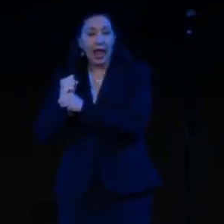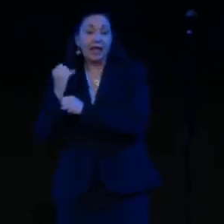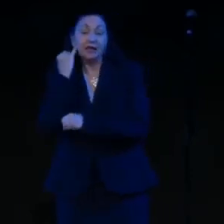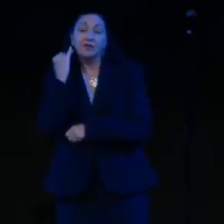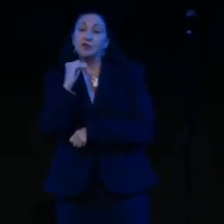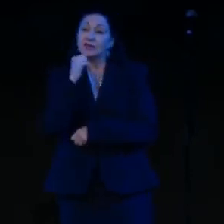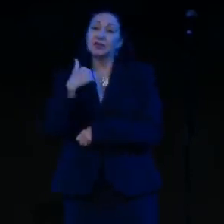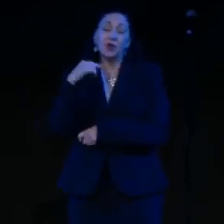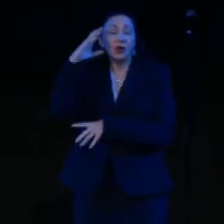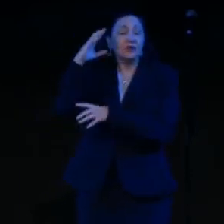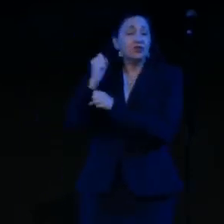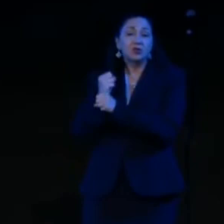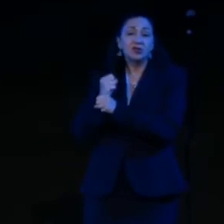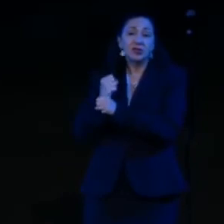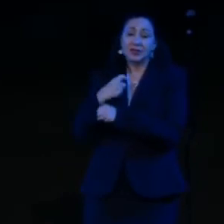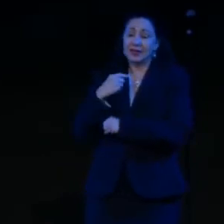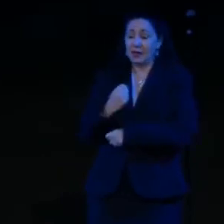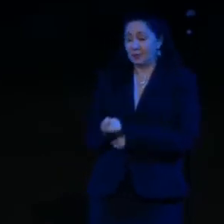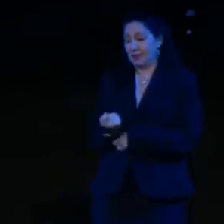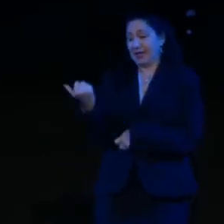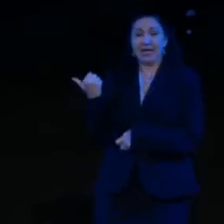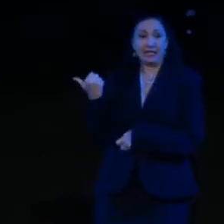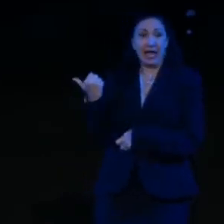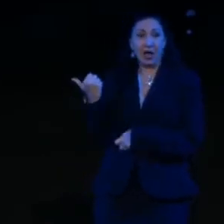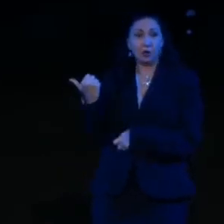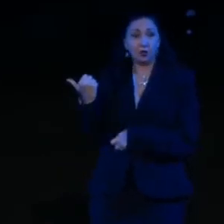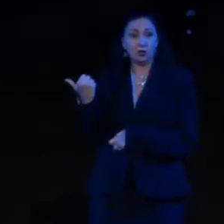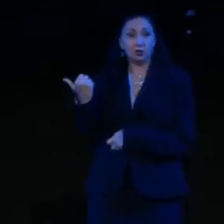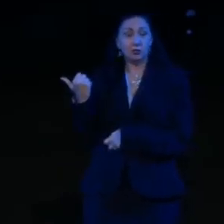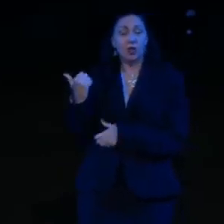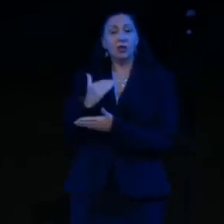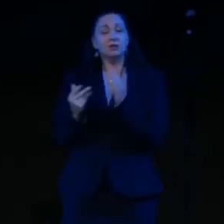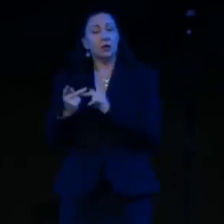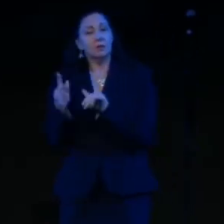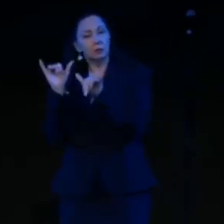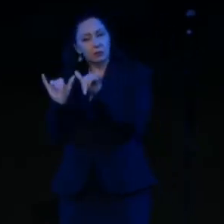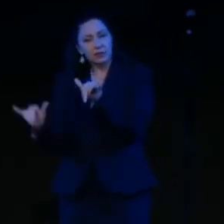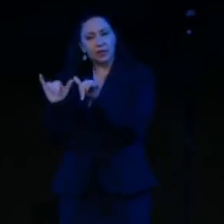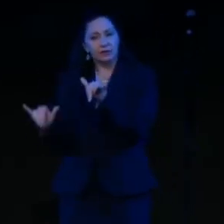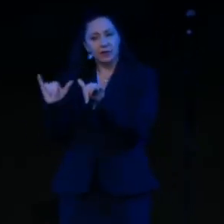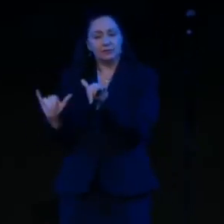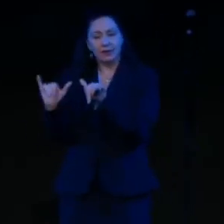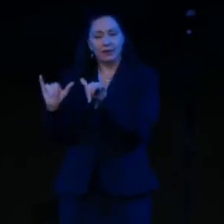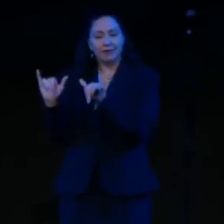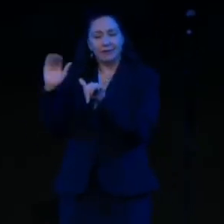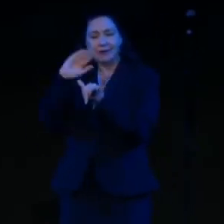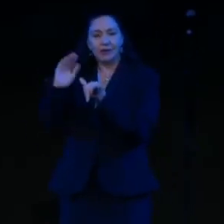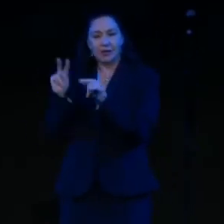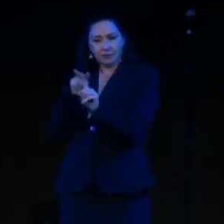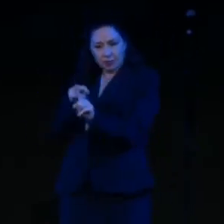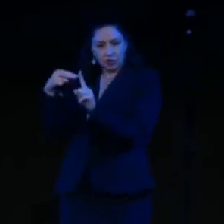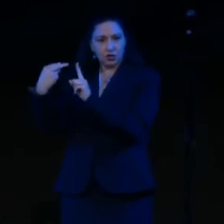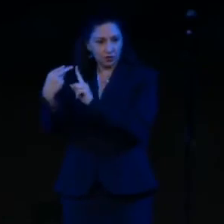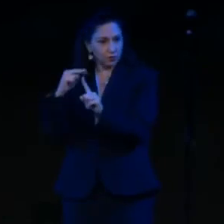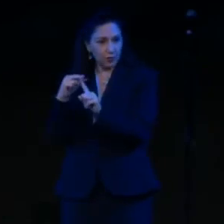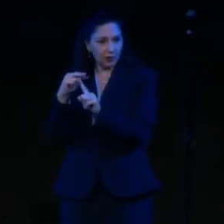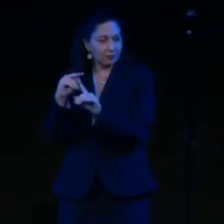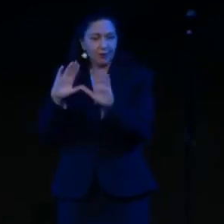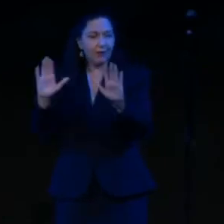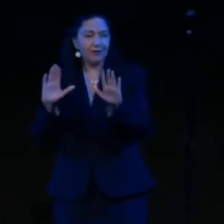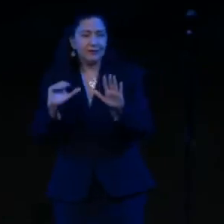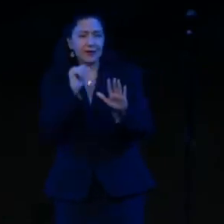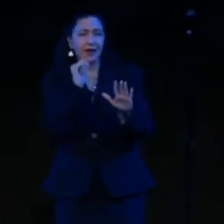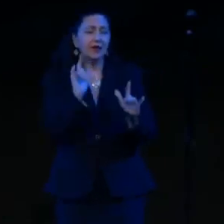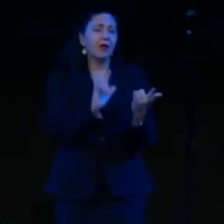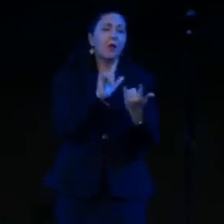me out a long time ago before I ever would have seen things differently. And some people never see things differently. I mean, this is not about whether we love gay and lesbian